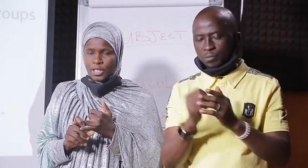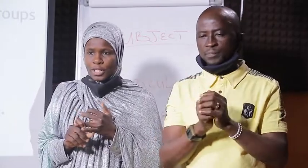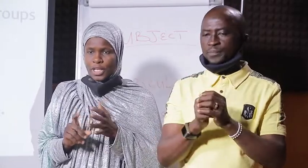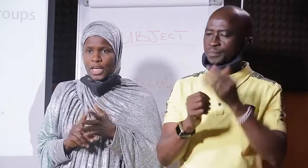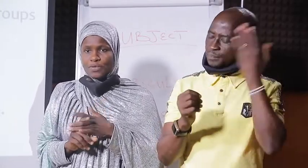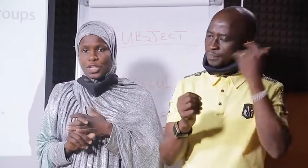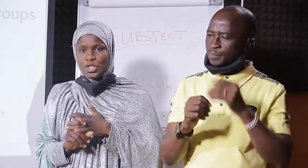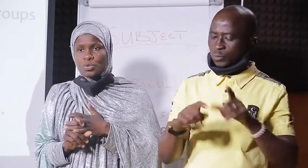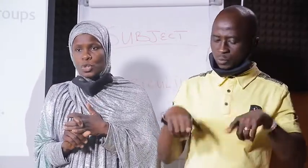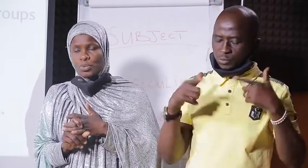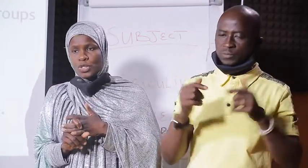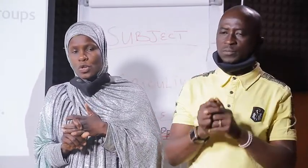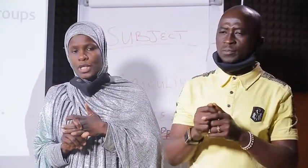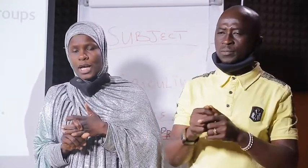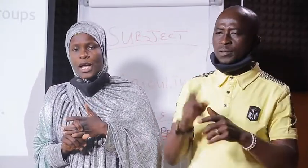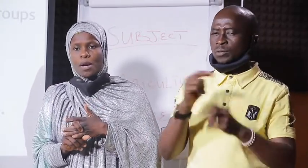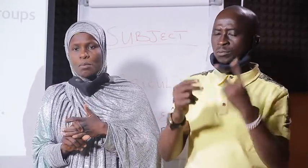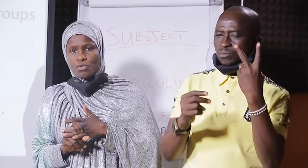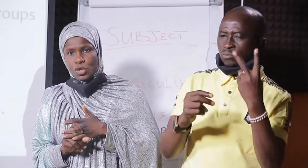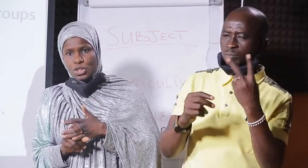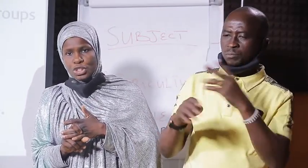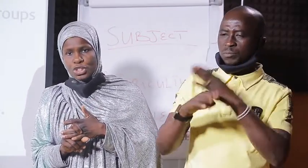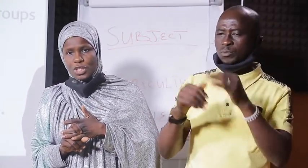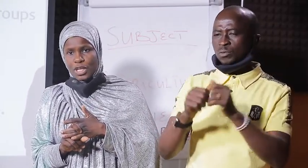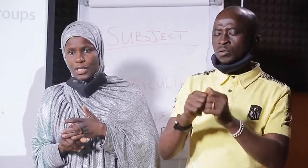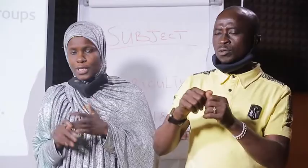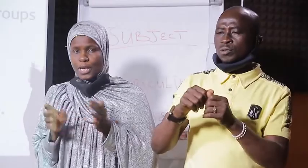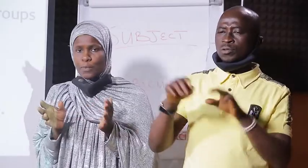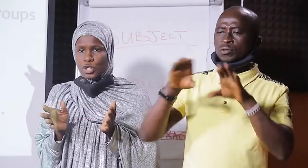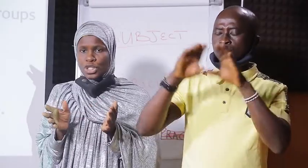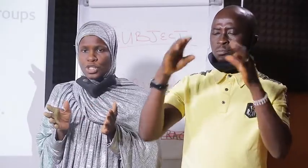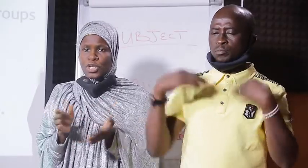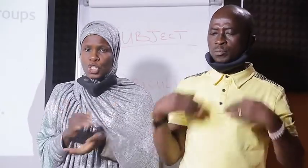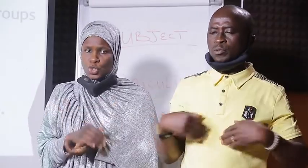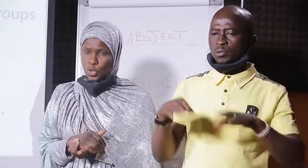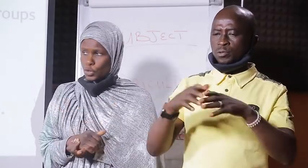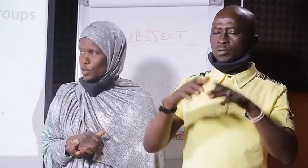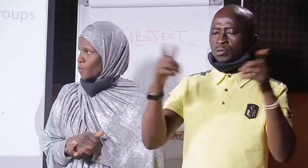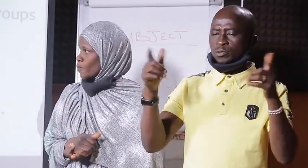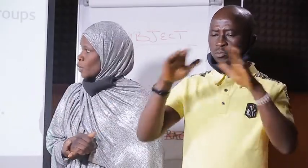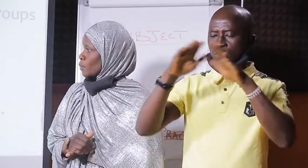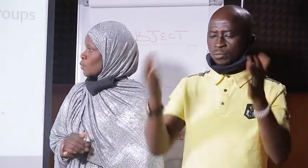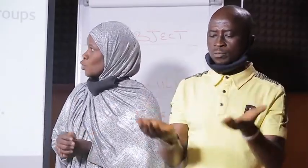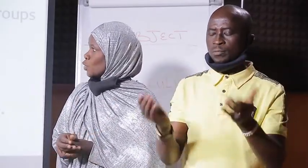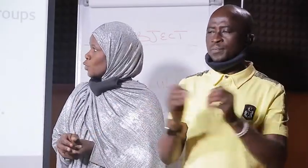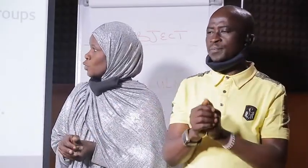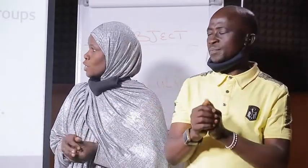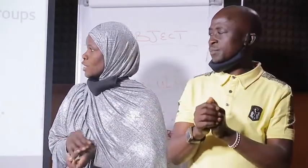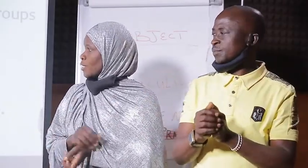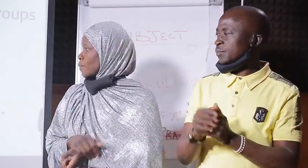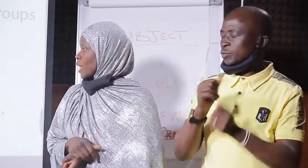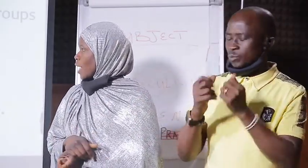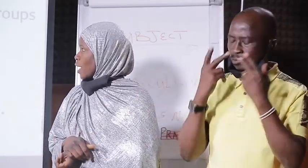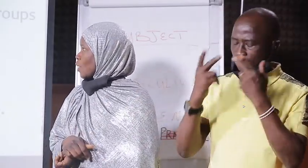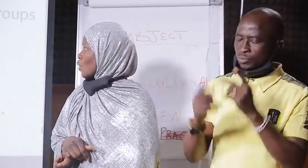Secondly, classification based on their morphology, that is, their body structure, which we are going